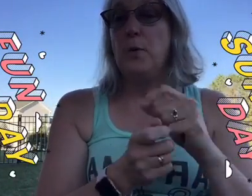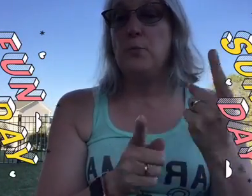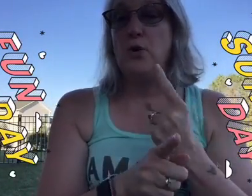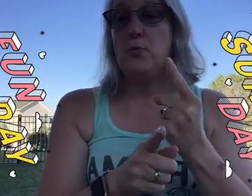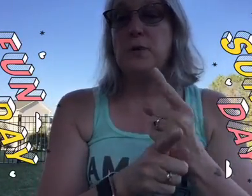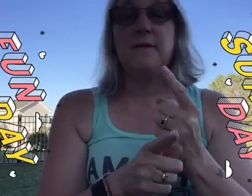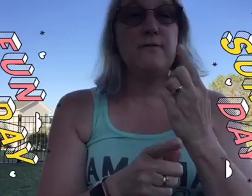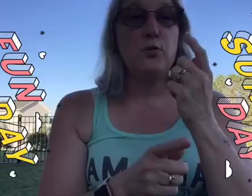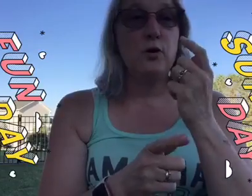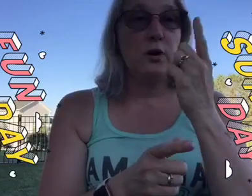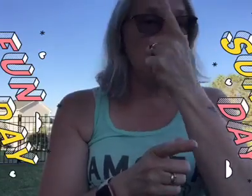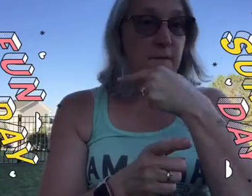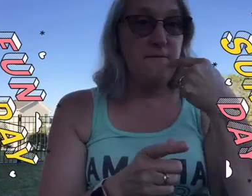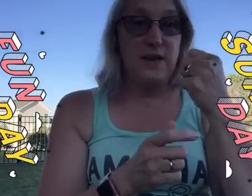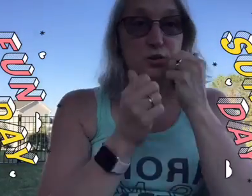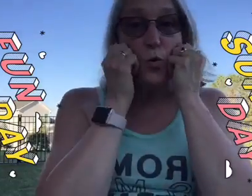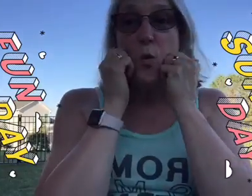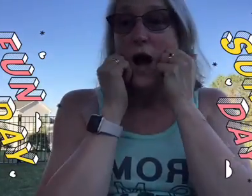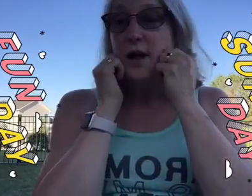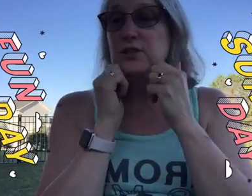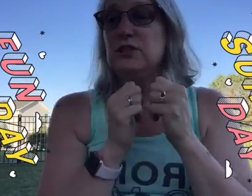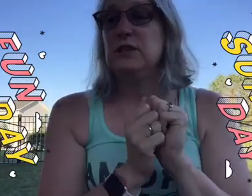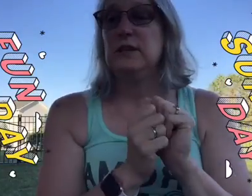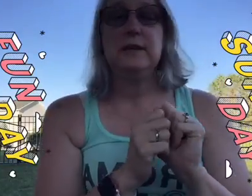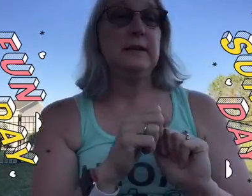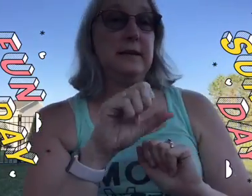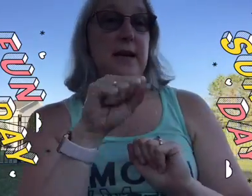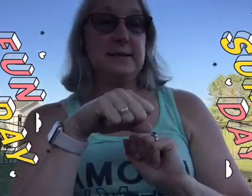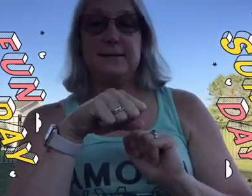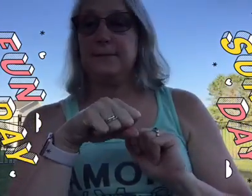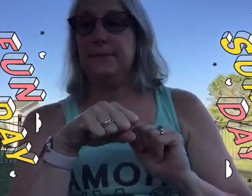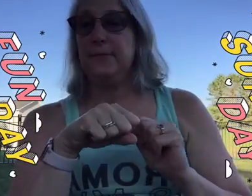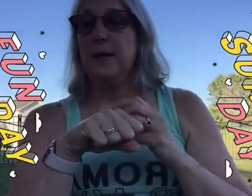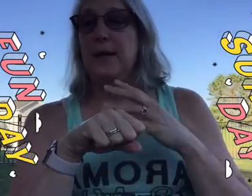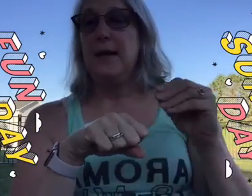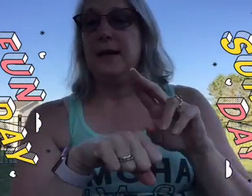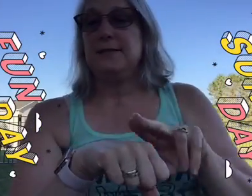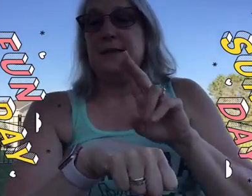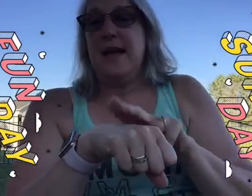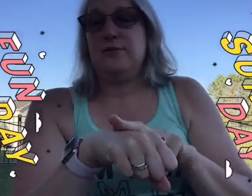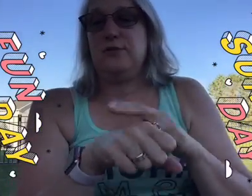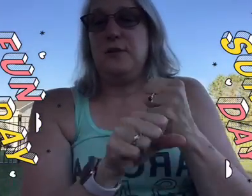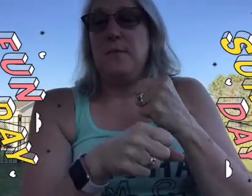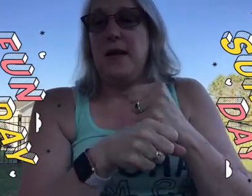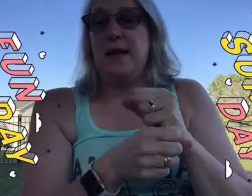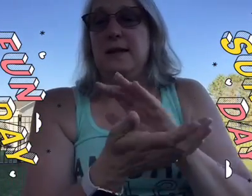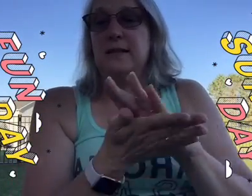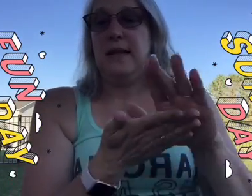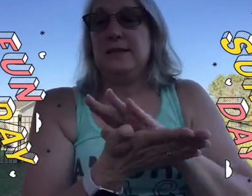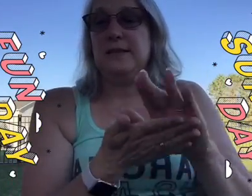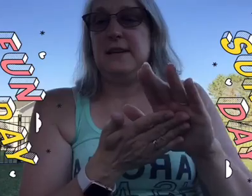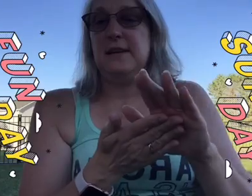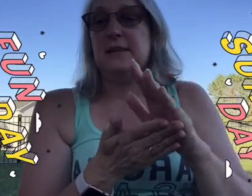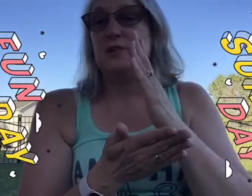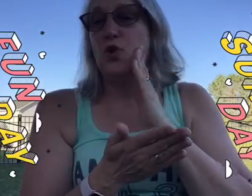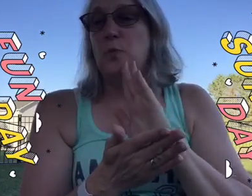appropriate for your facial wash yes it's naturally made cleansing soap